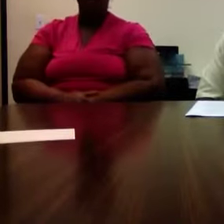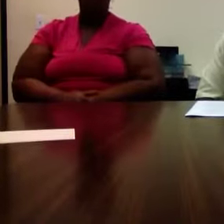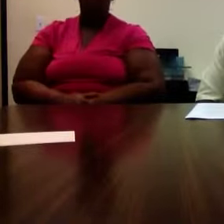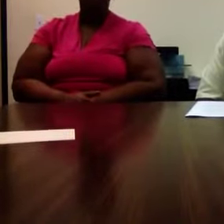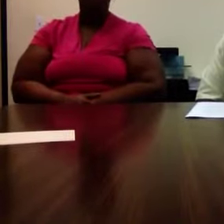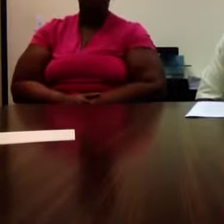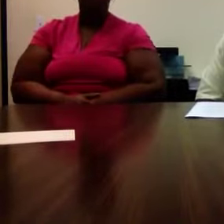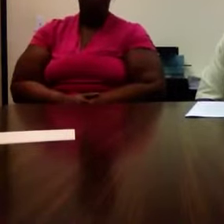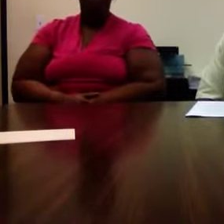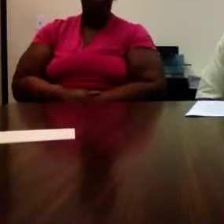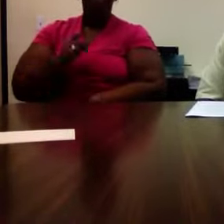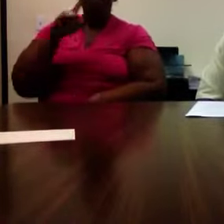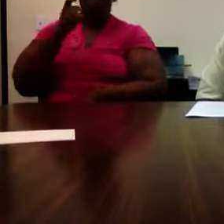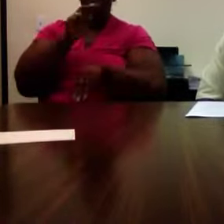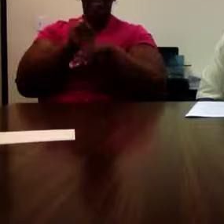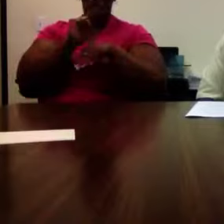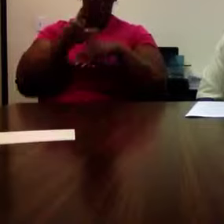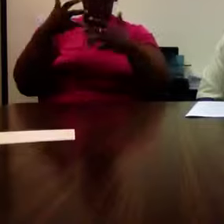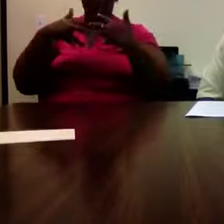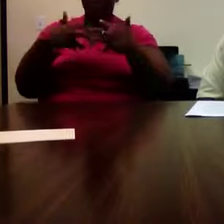Do not operate machines unless instructed.